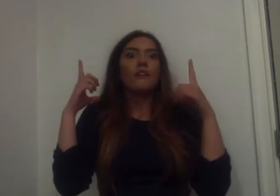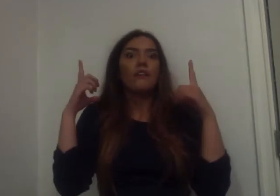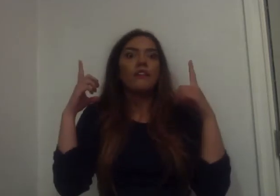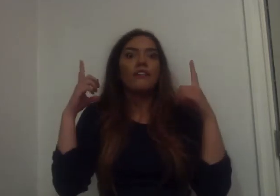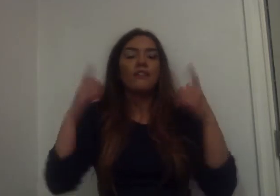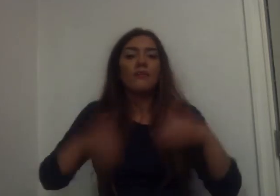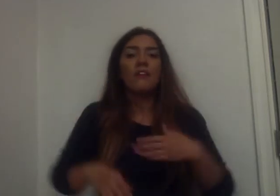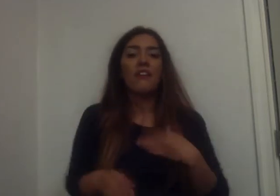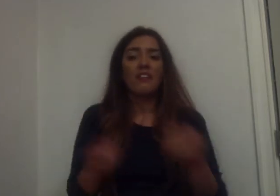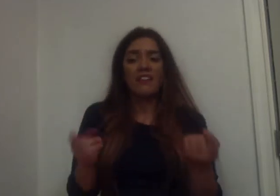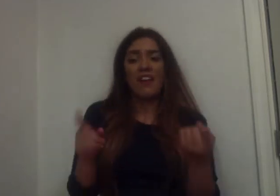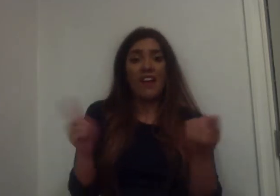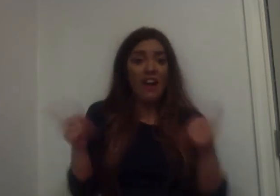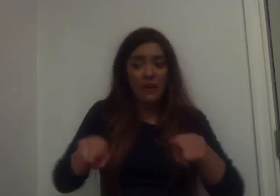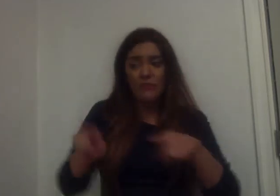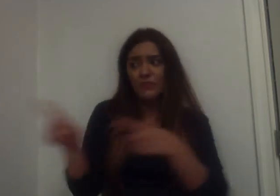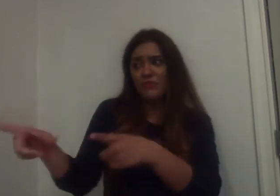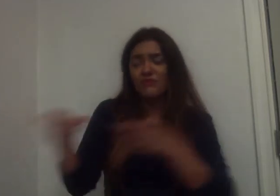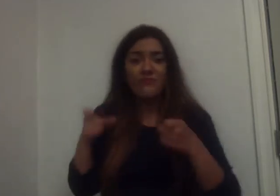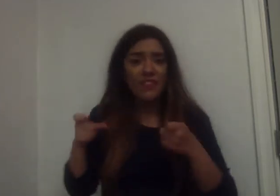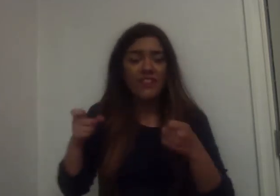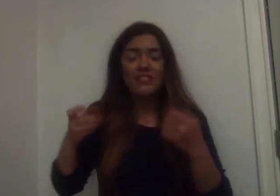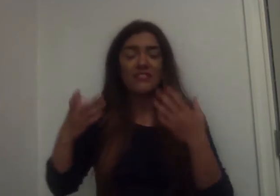I'm sorry. I'm sorry.